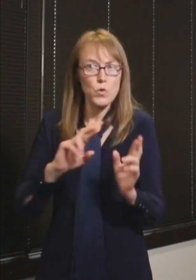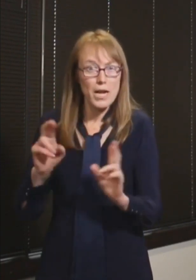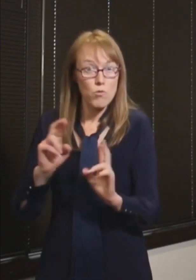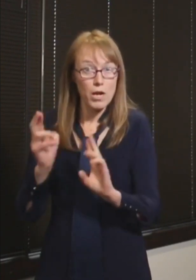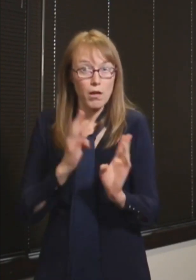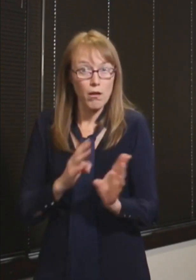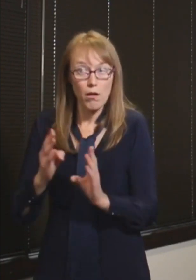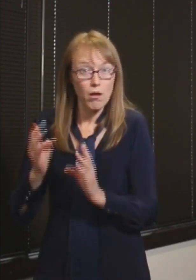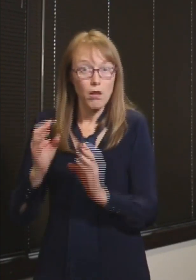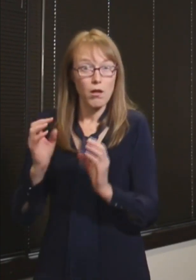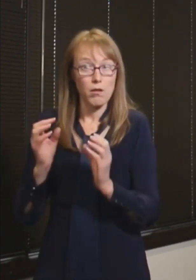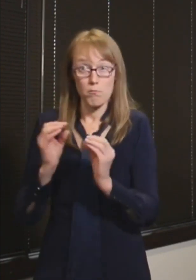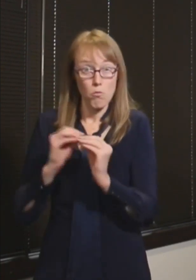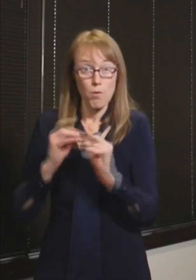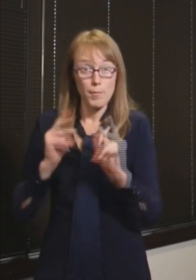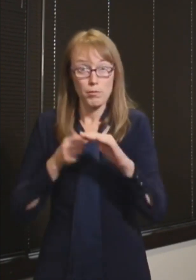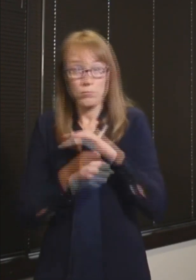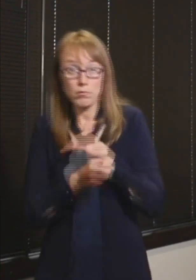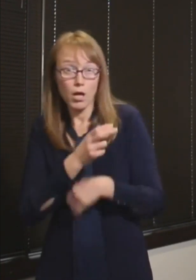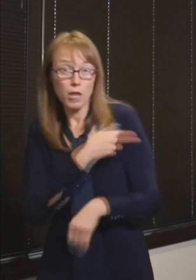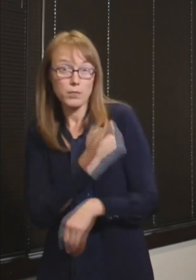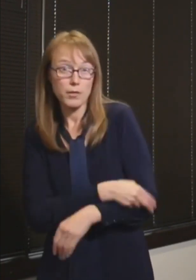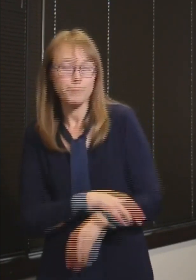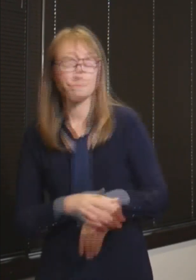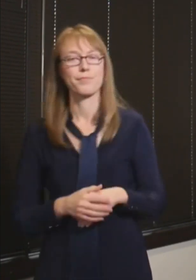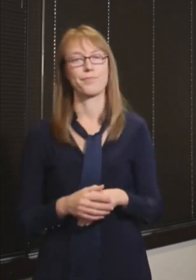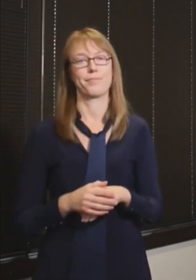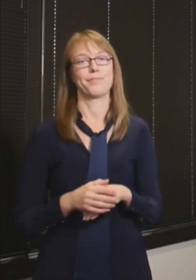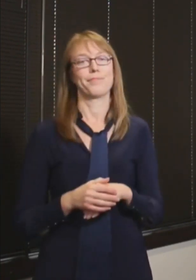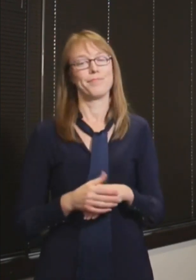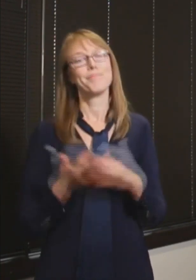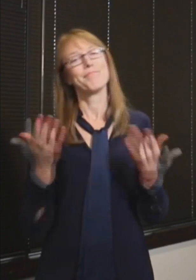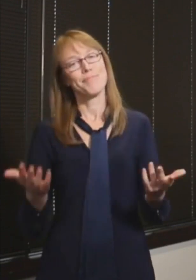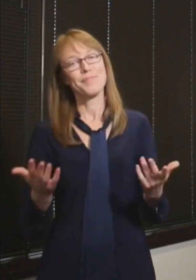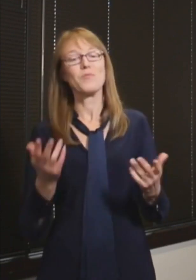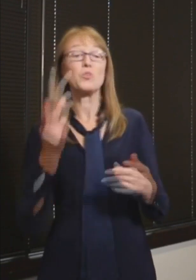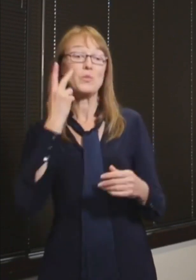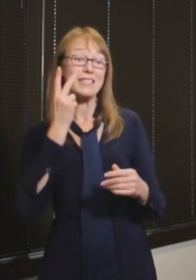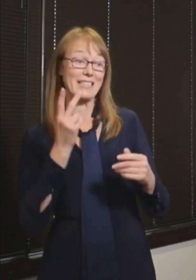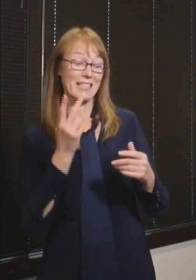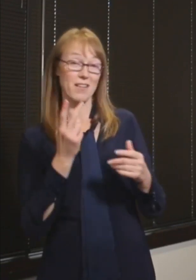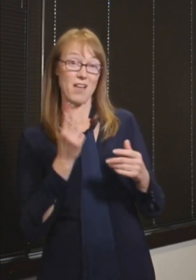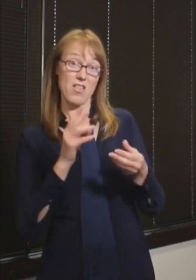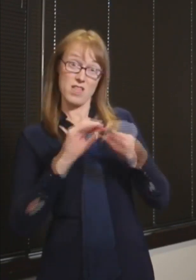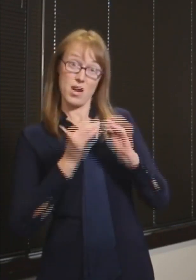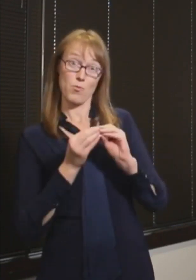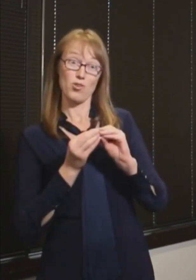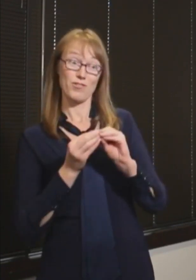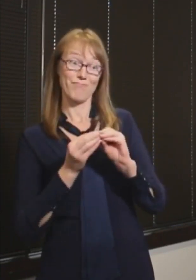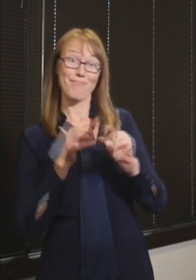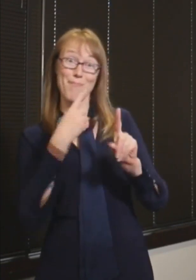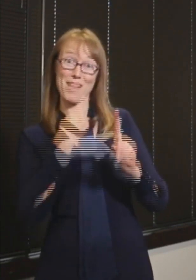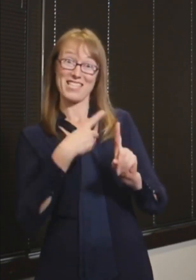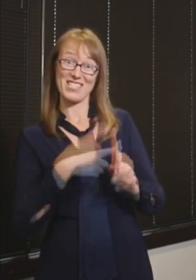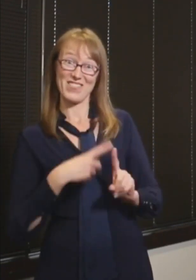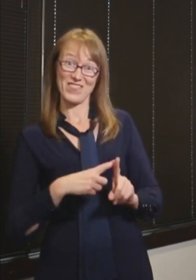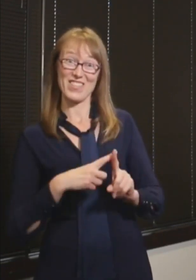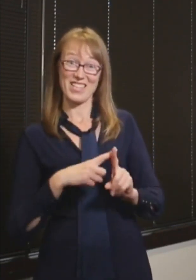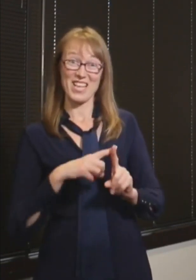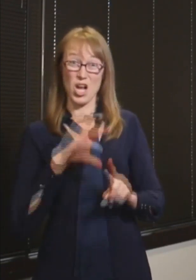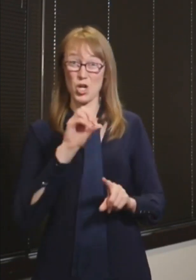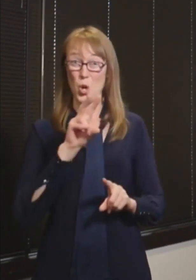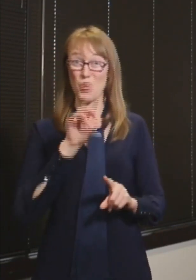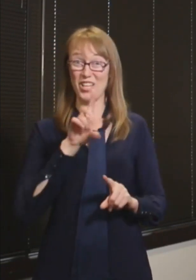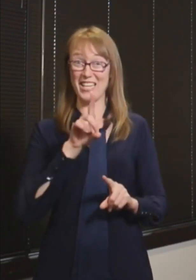in the community, that really reflects that there's increased transmission. And from the numbers that we've been looking at, it is concerning.